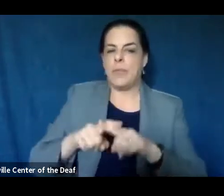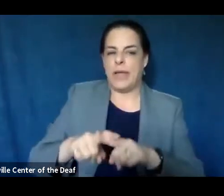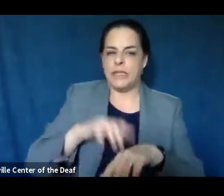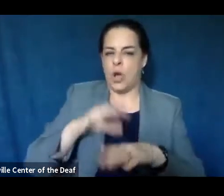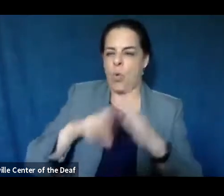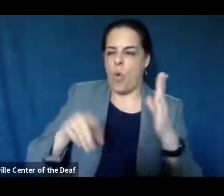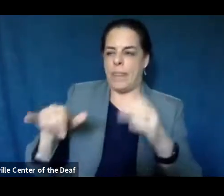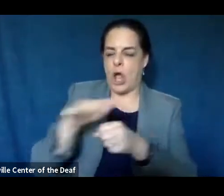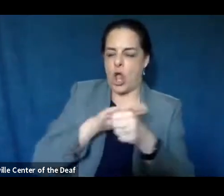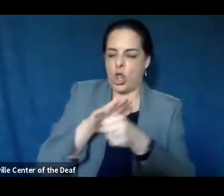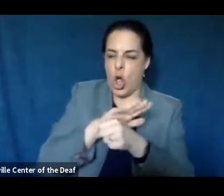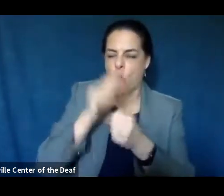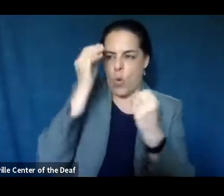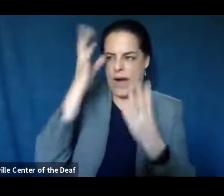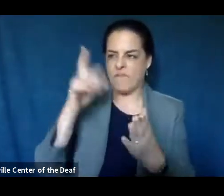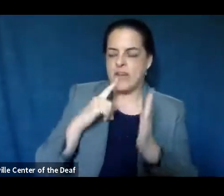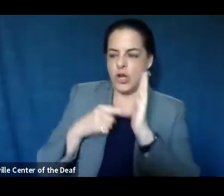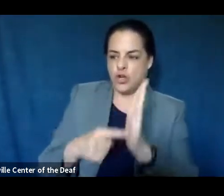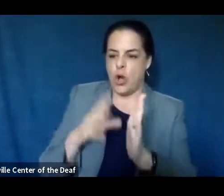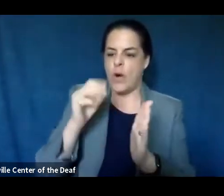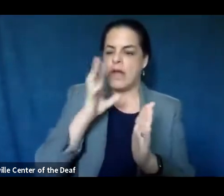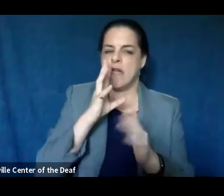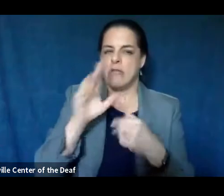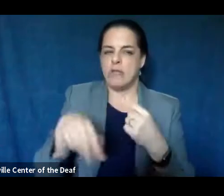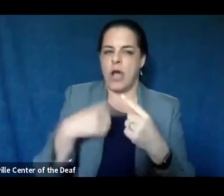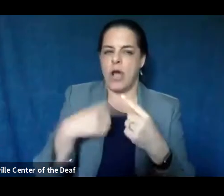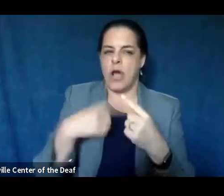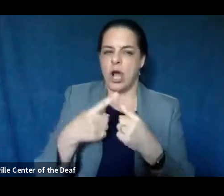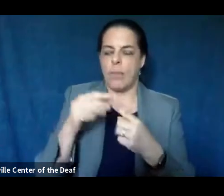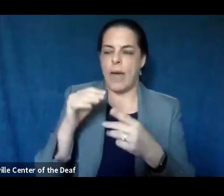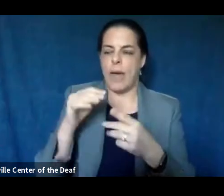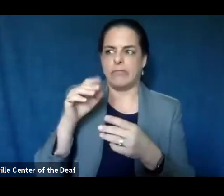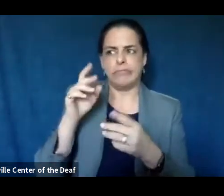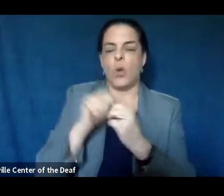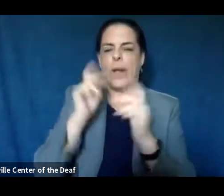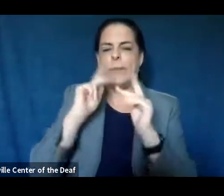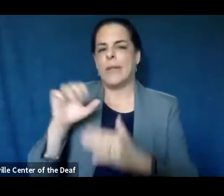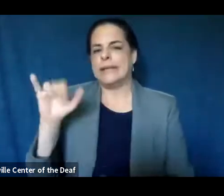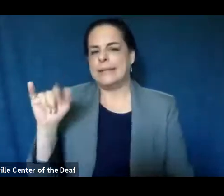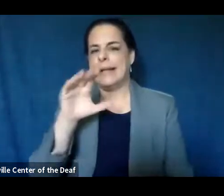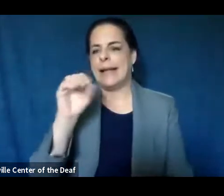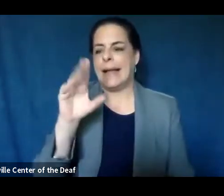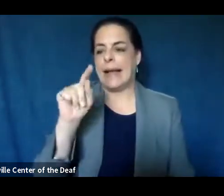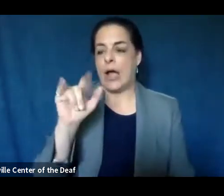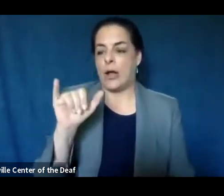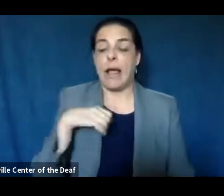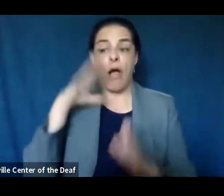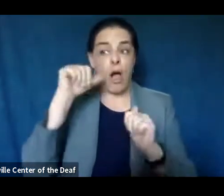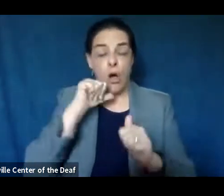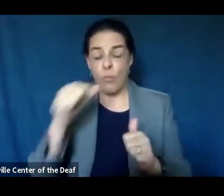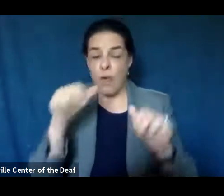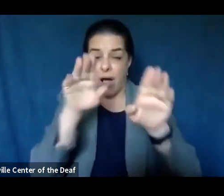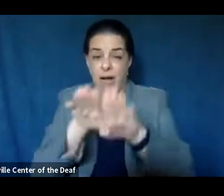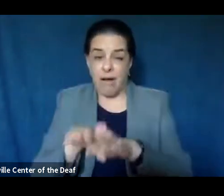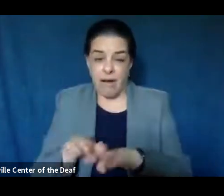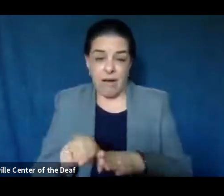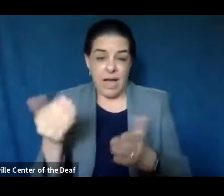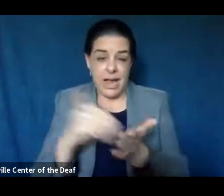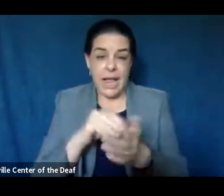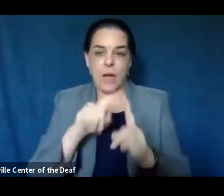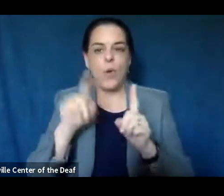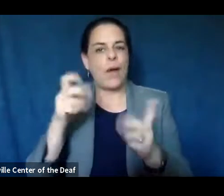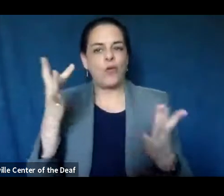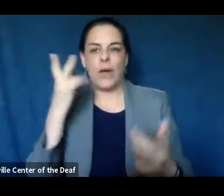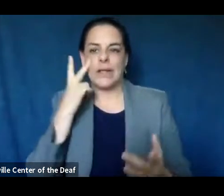showing and then talking with our officials on the city and county side to make those determinations. I hope not, but I think we have to wait and see where we are.